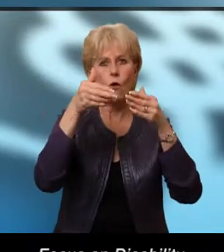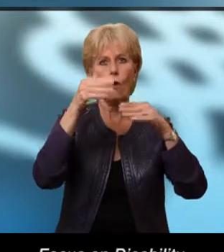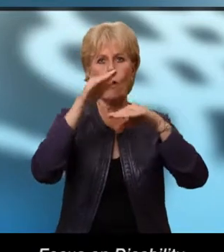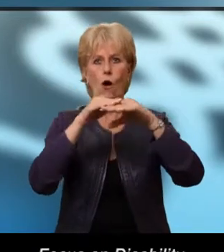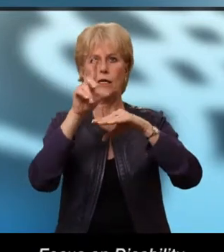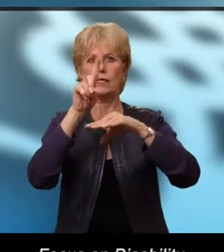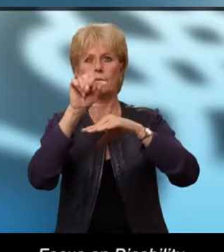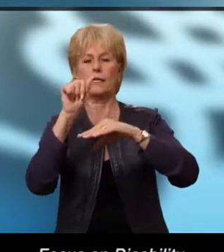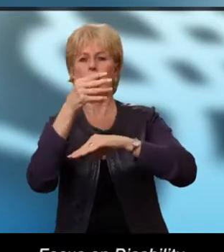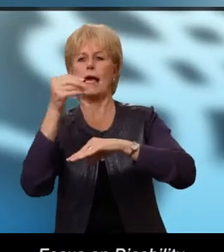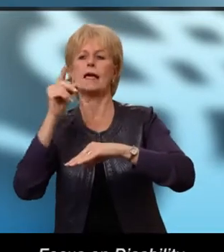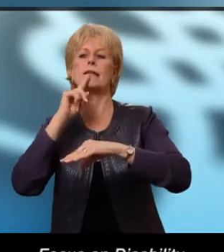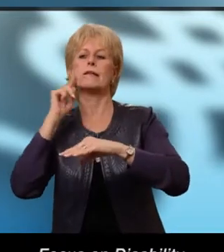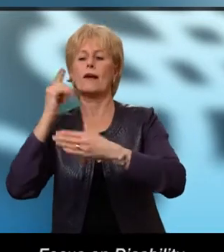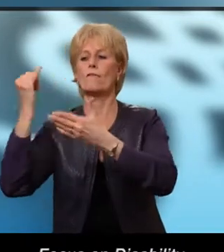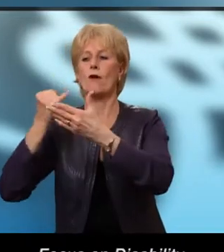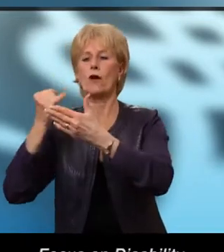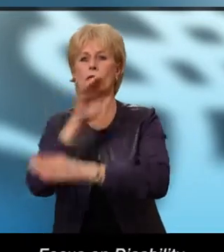on Disability and Deaf Arts in Canada.